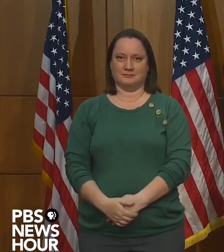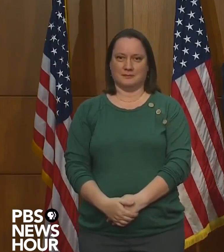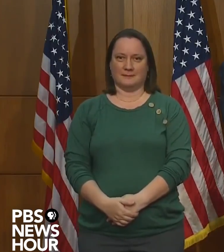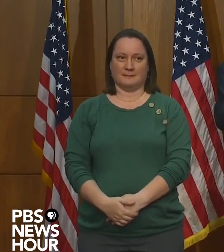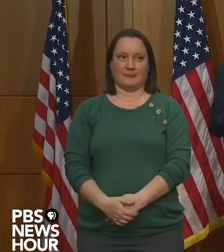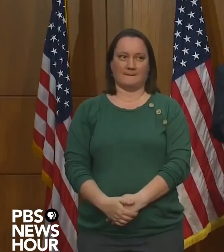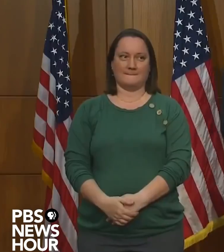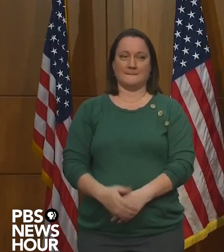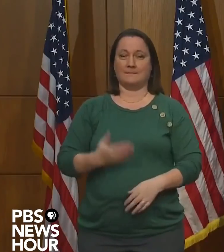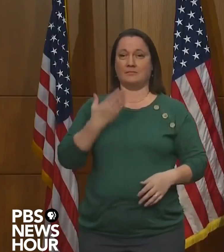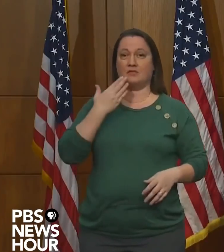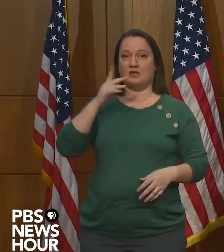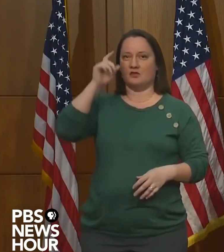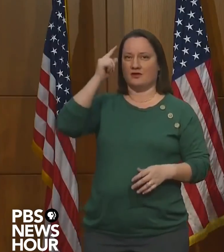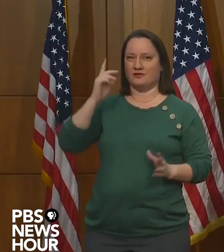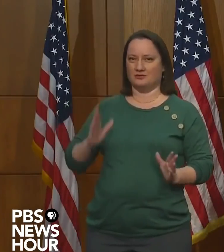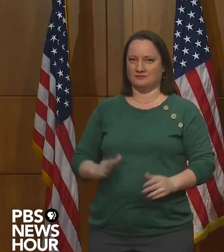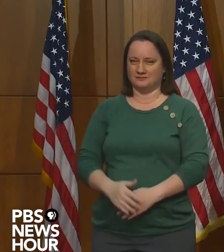Thank you, Governor.